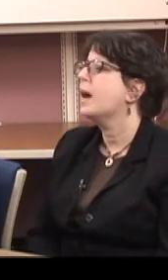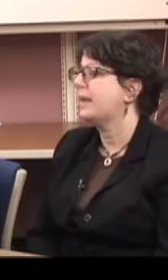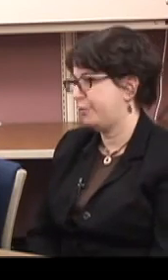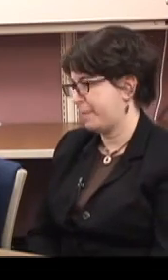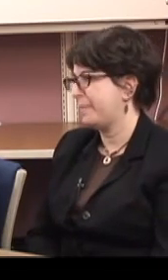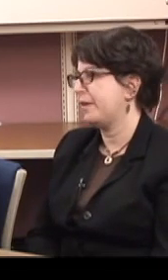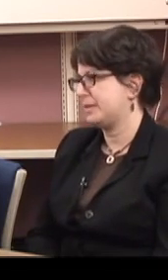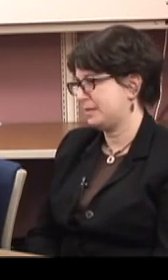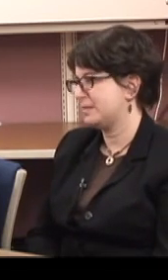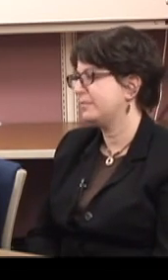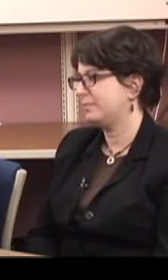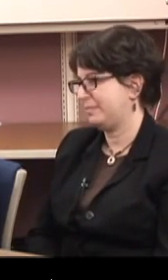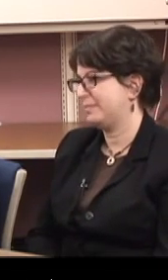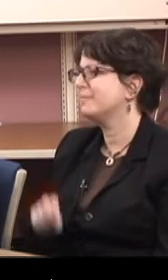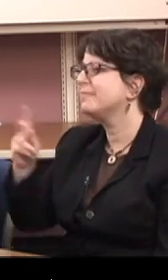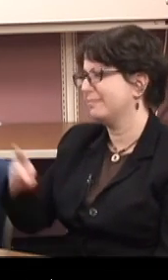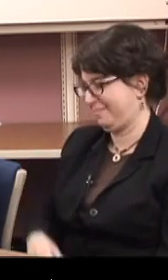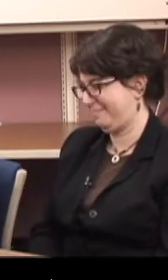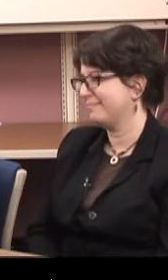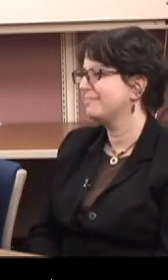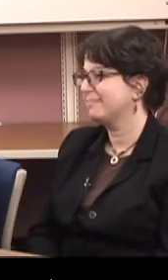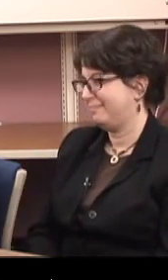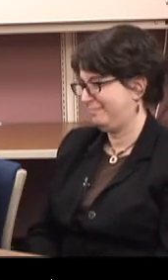I live with my parents. I Okay.